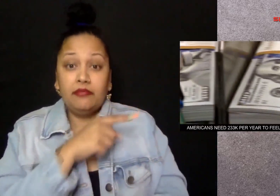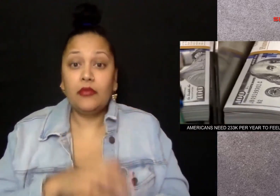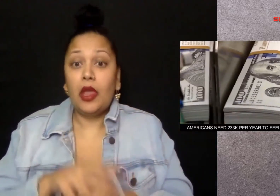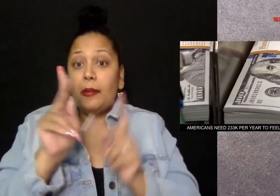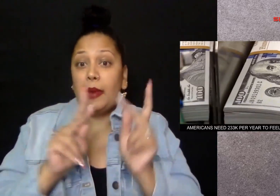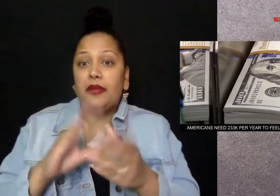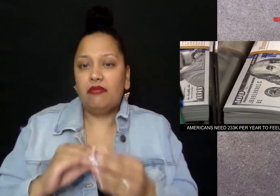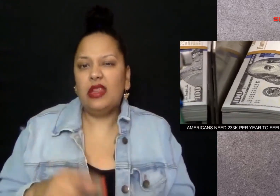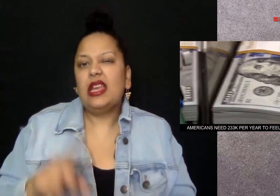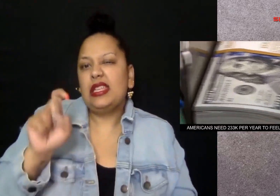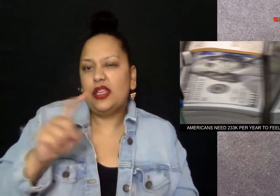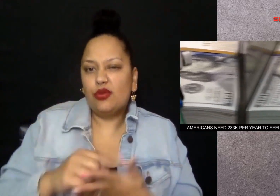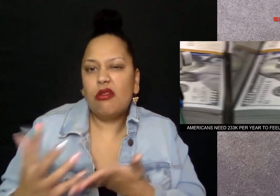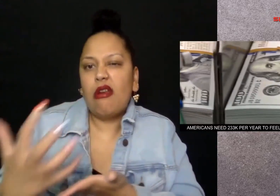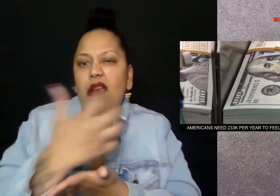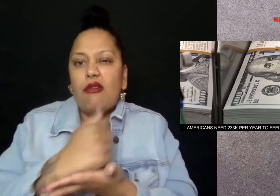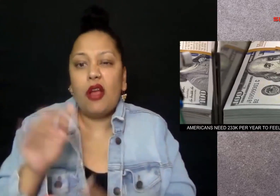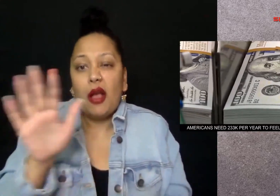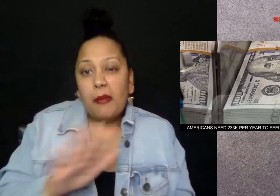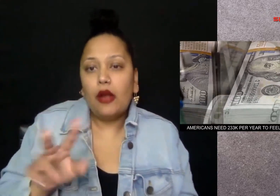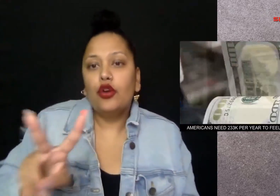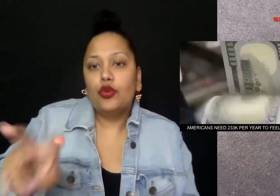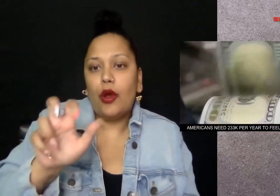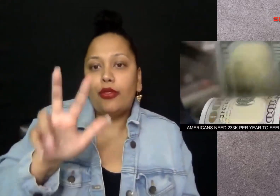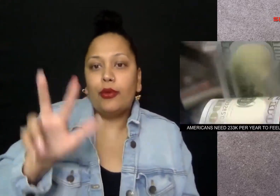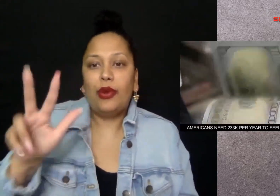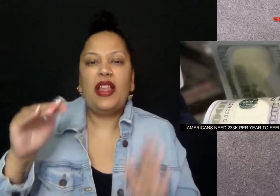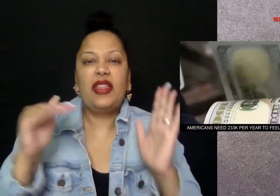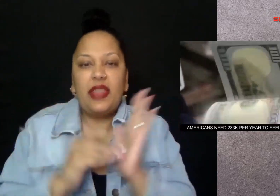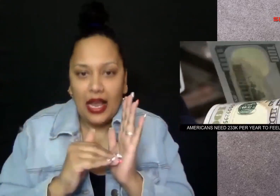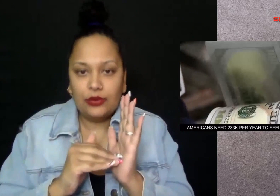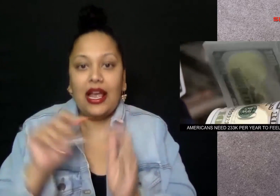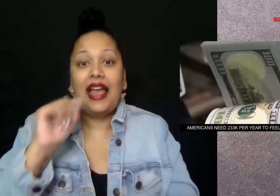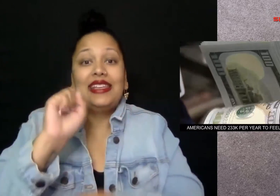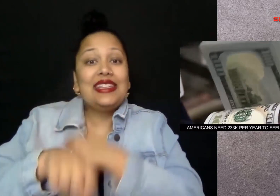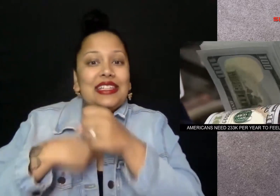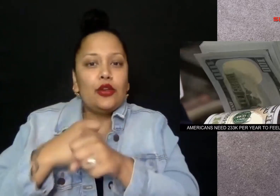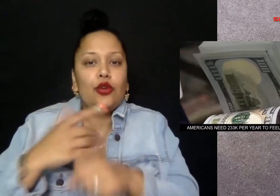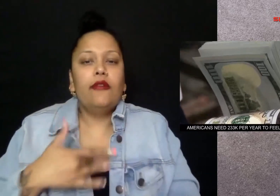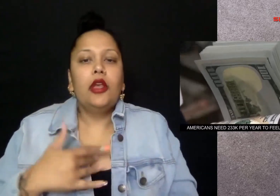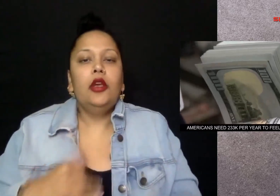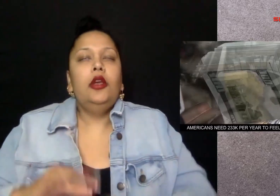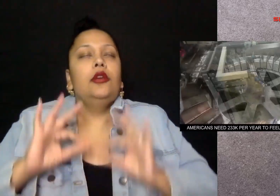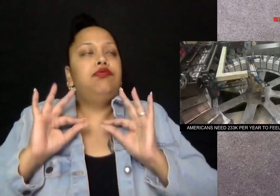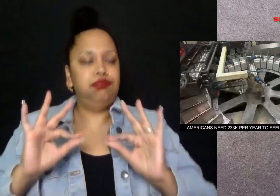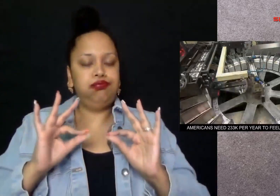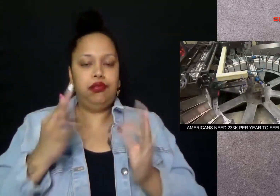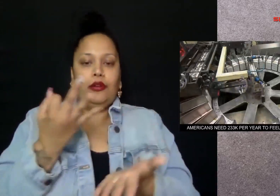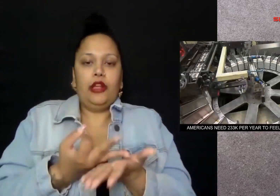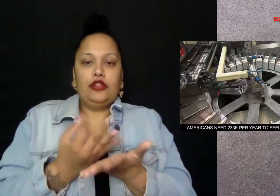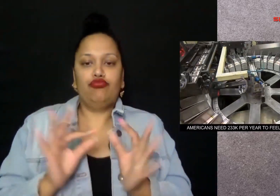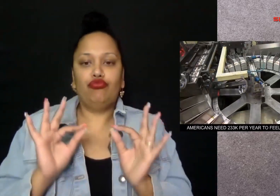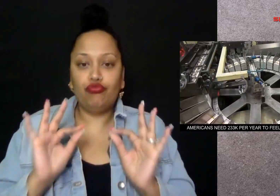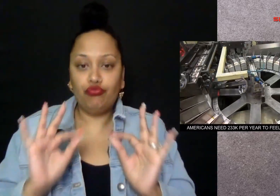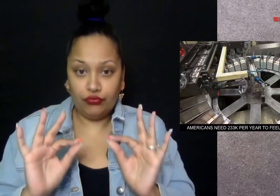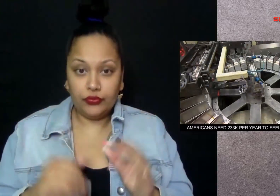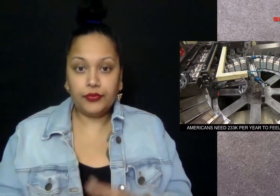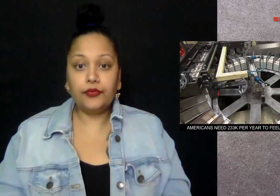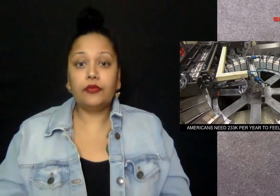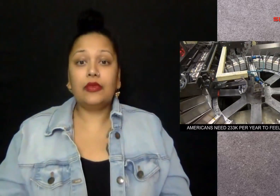in a survey people said they would need to earn roughly $233,000 a